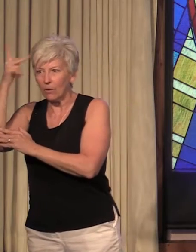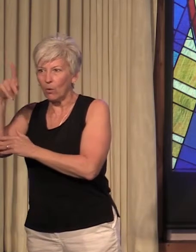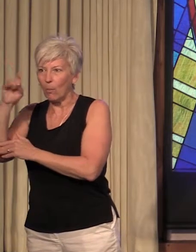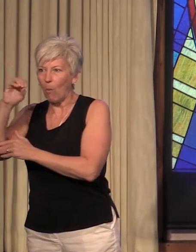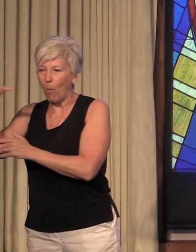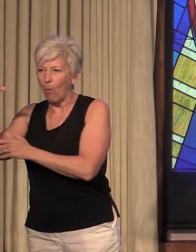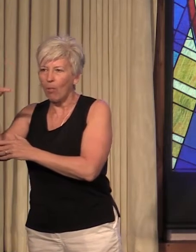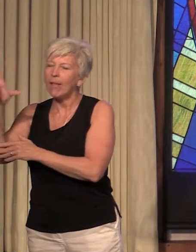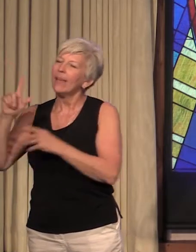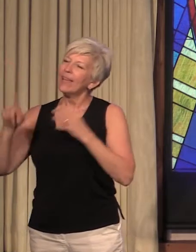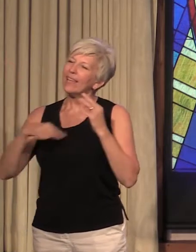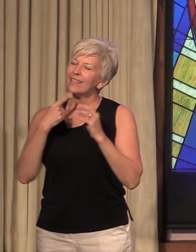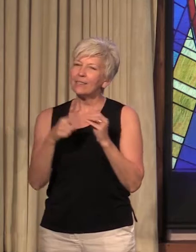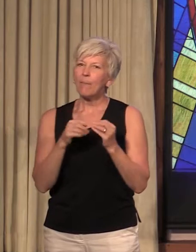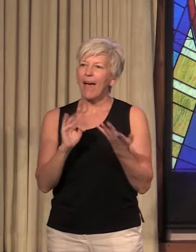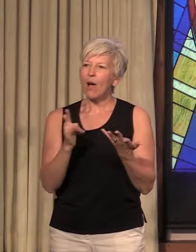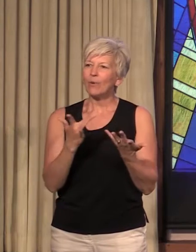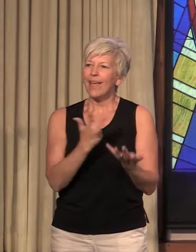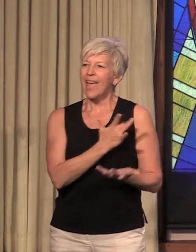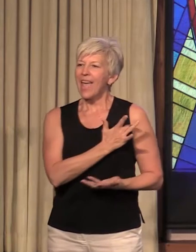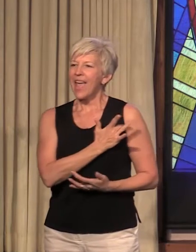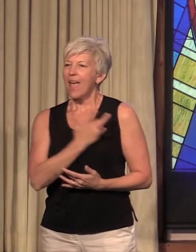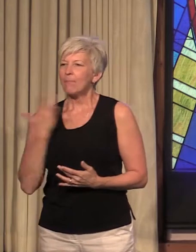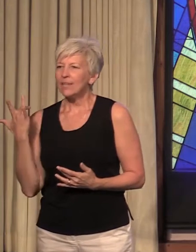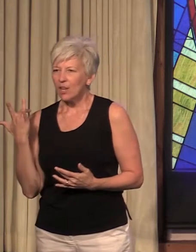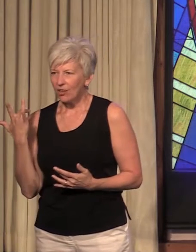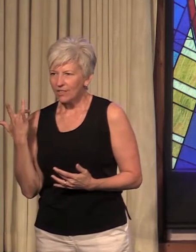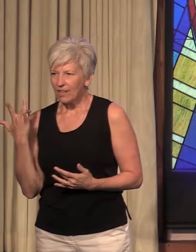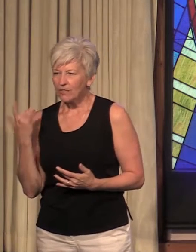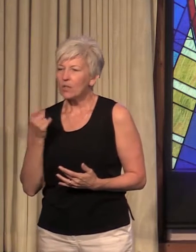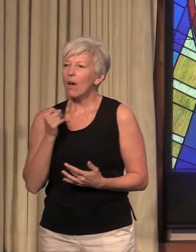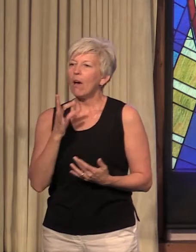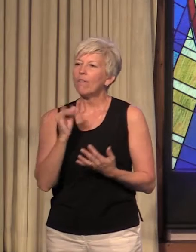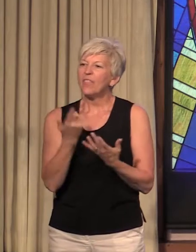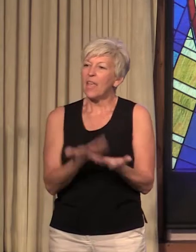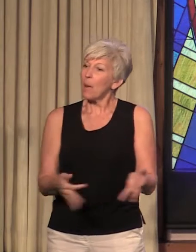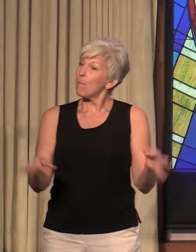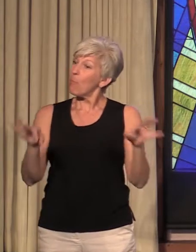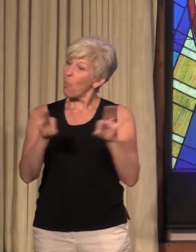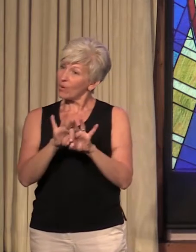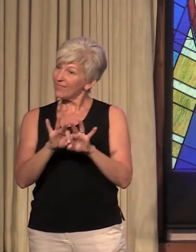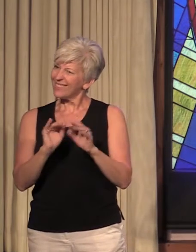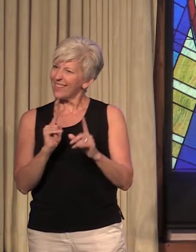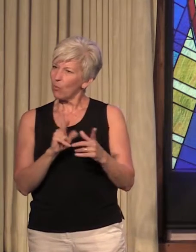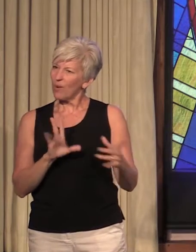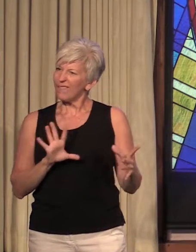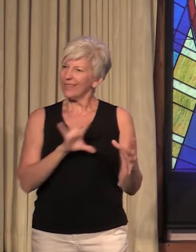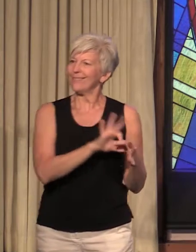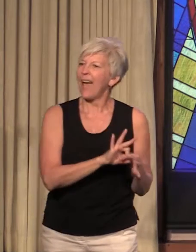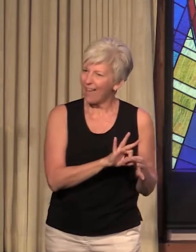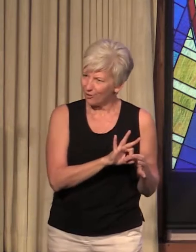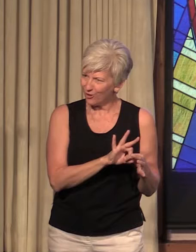It's about emptying ourselves of the importance we have attached to such ephemeral things